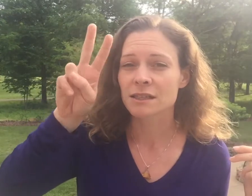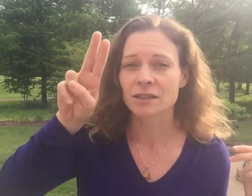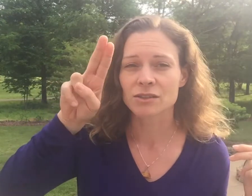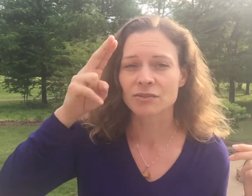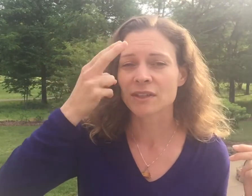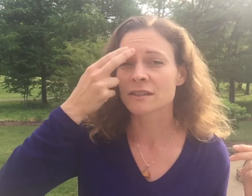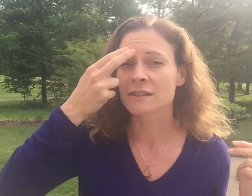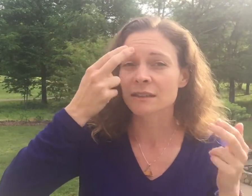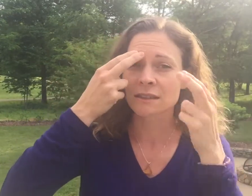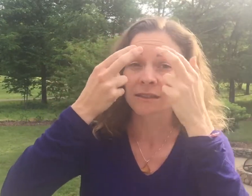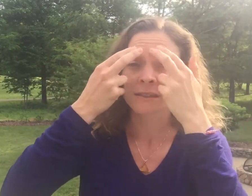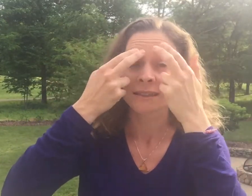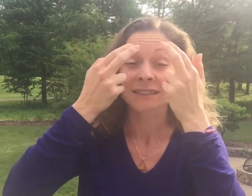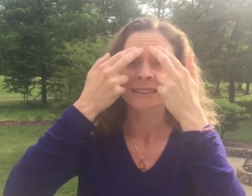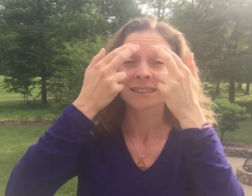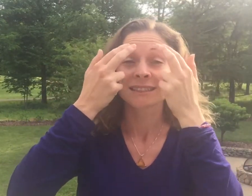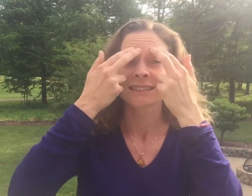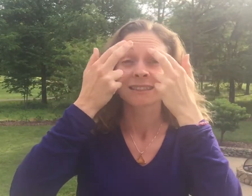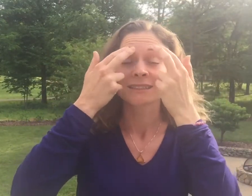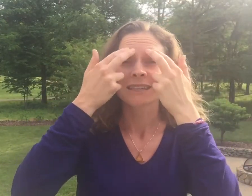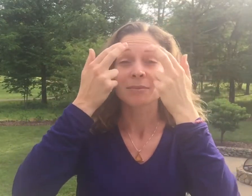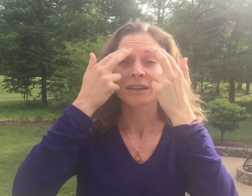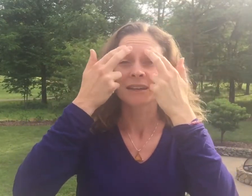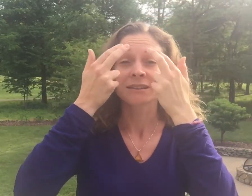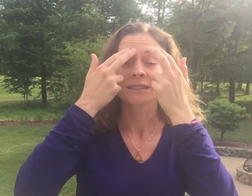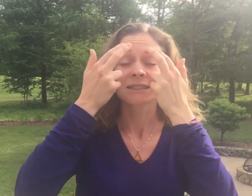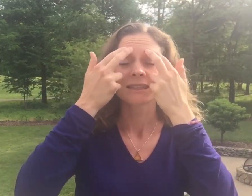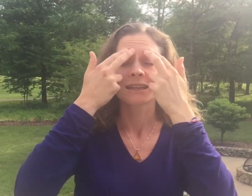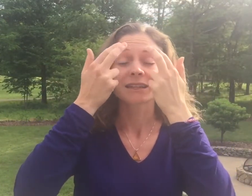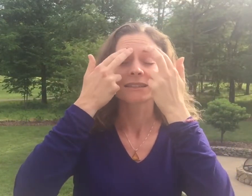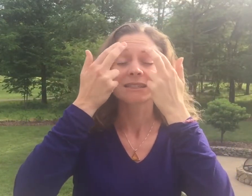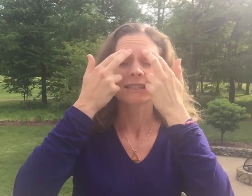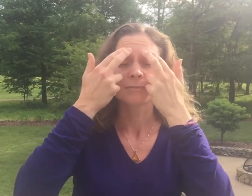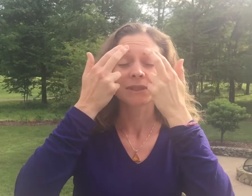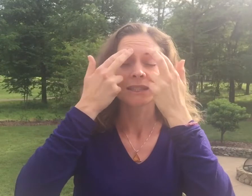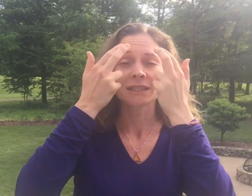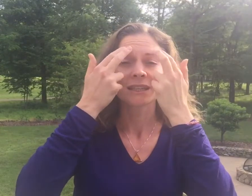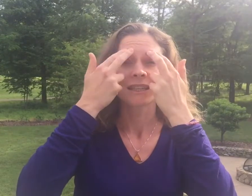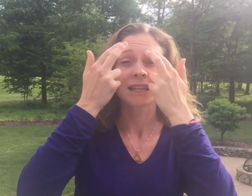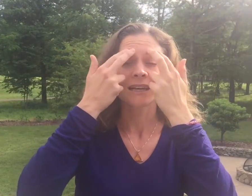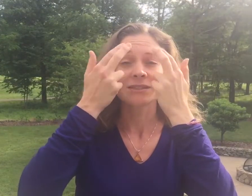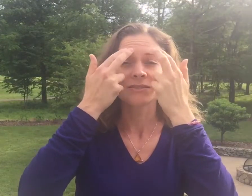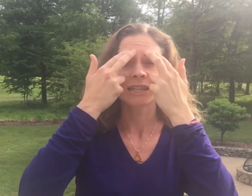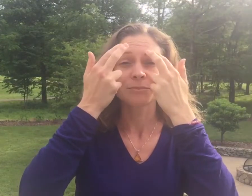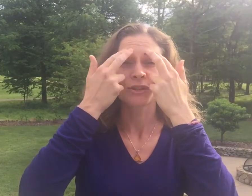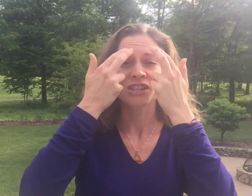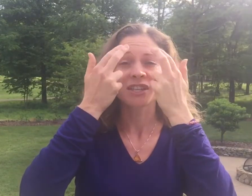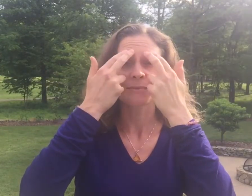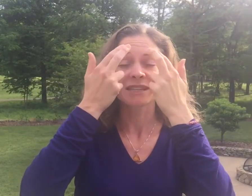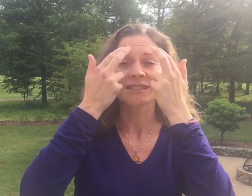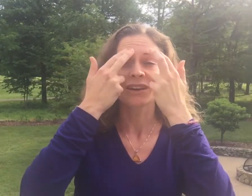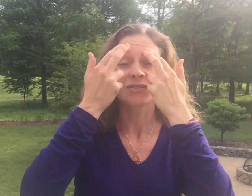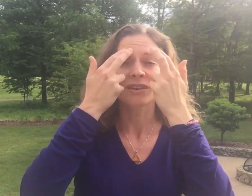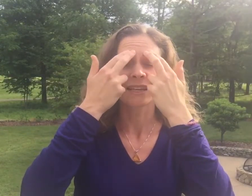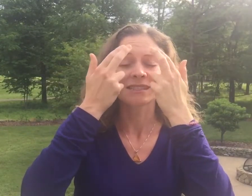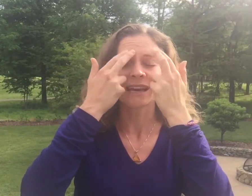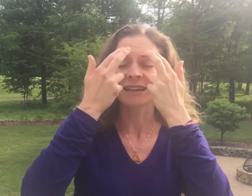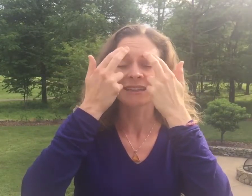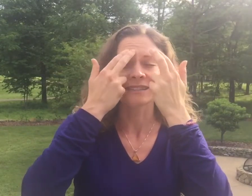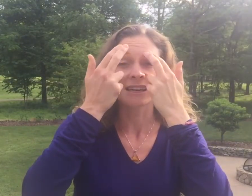And take your two fingers like this. Tap there. I deeply love and appreciate myself exactly as